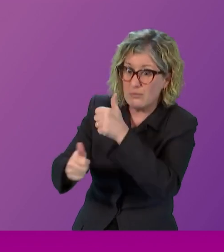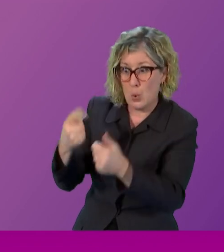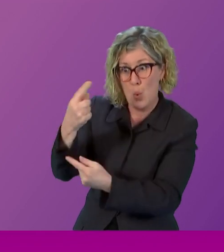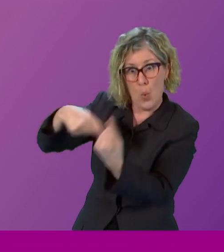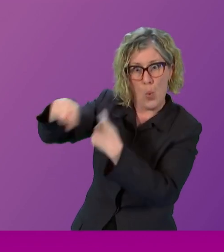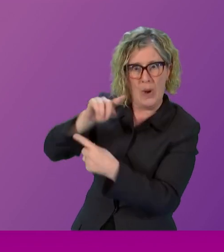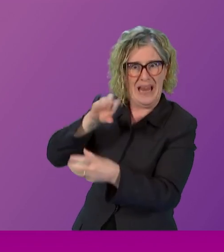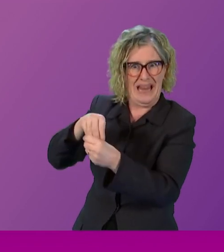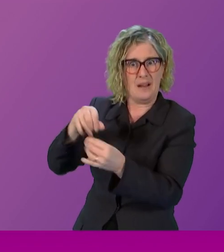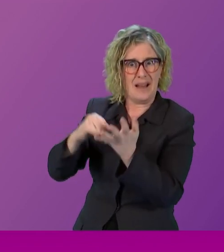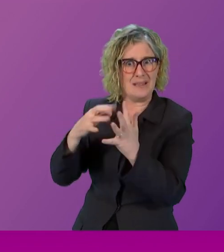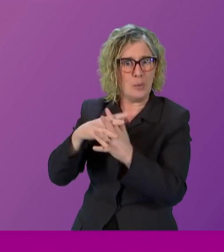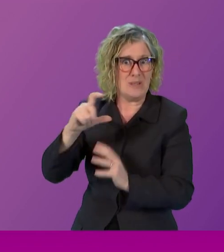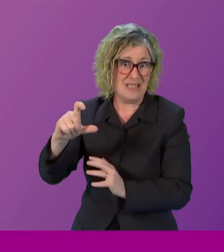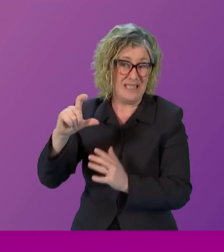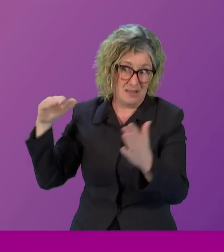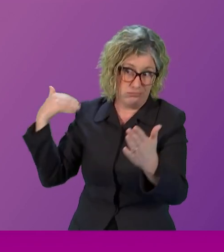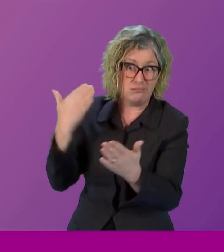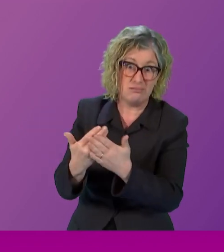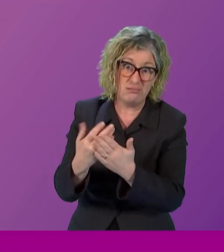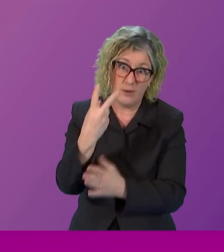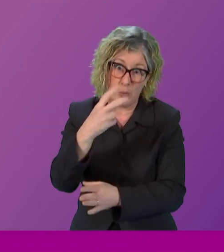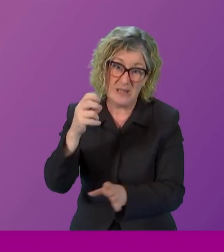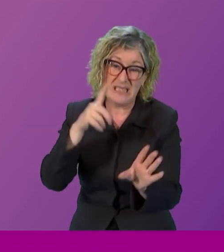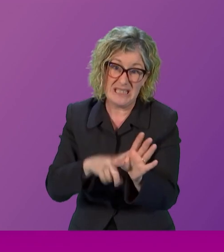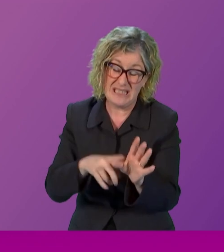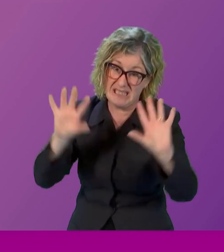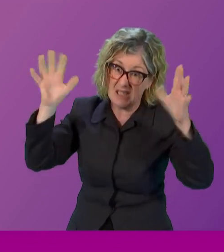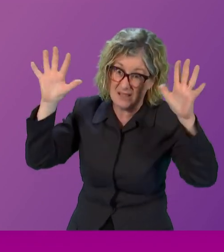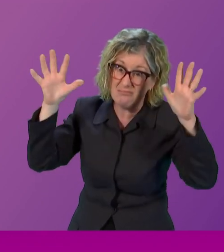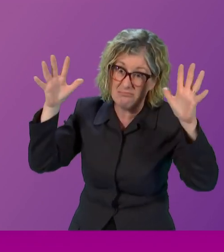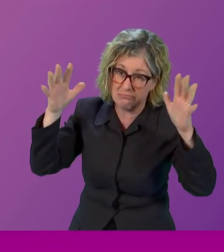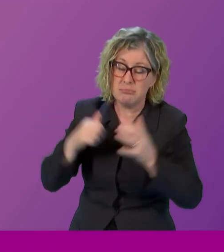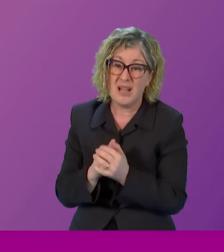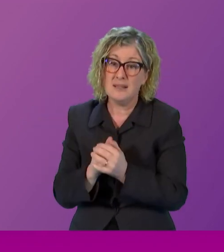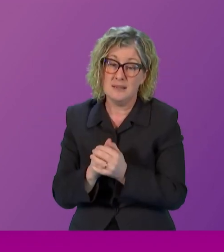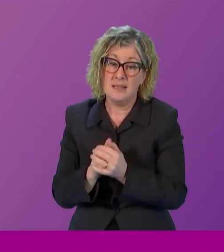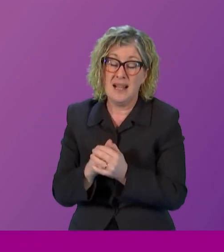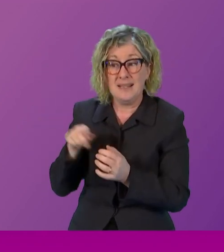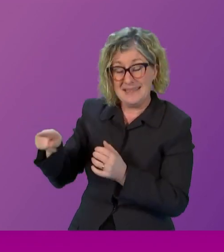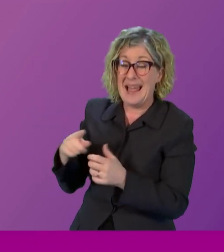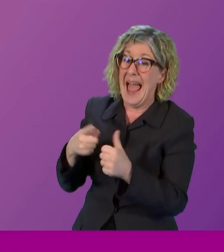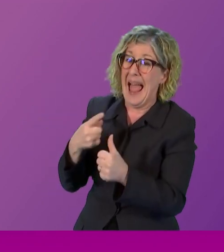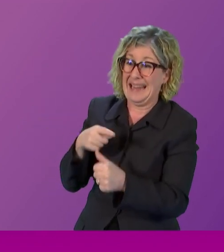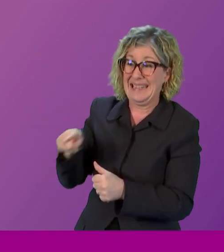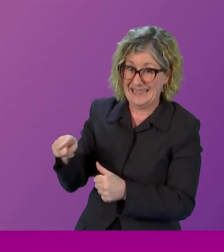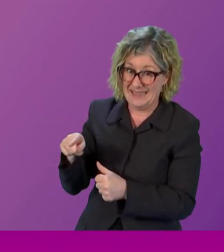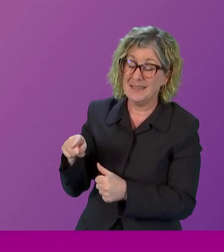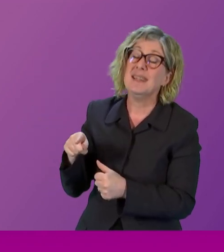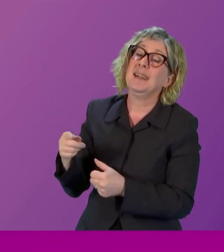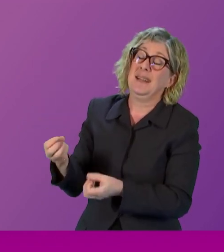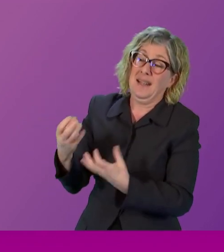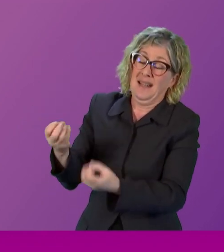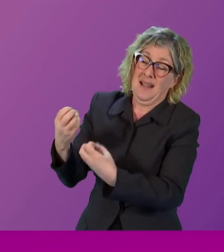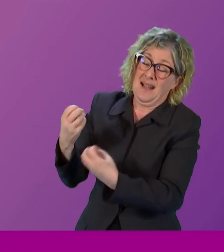involved in the Scottish Women's Convention over the past two decades. And given that she almost made me cry I'm going to make special